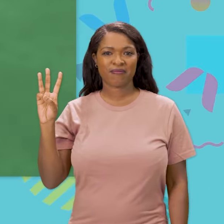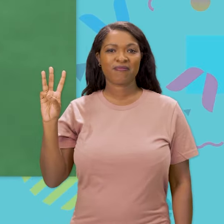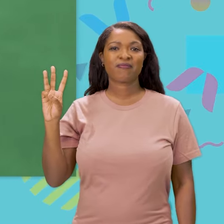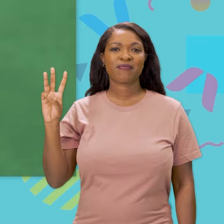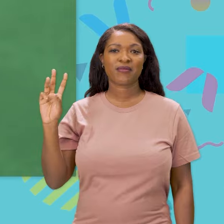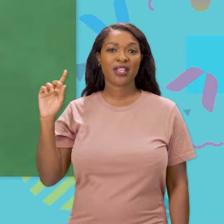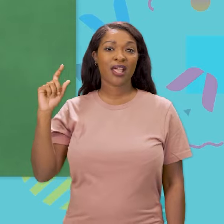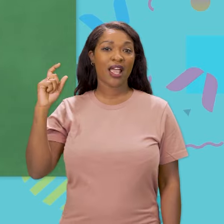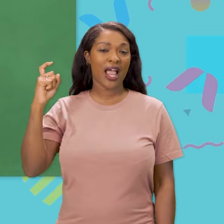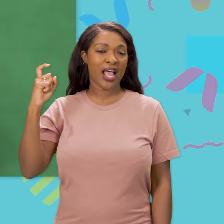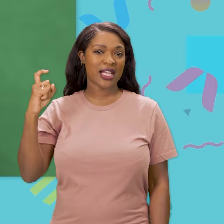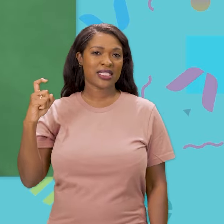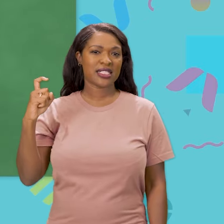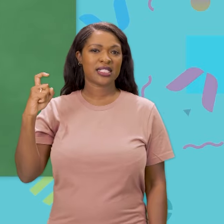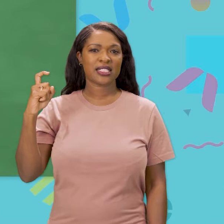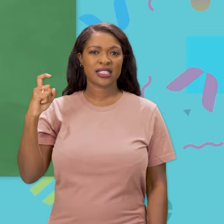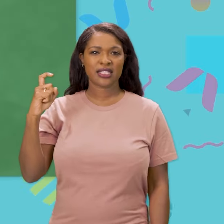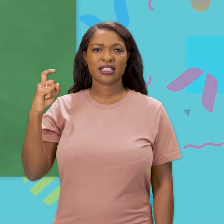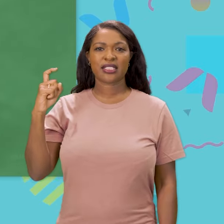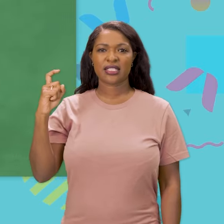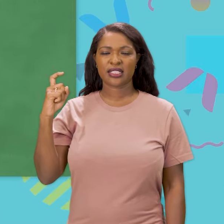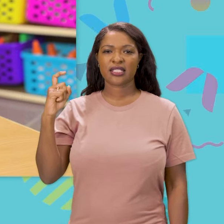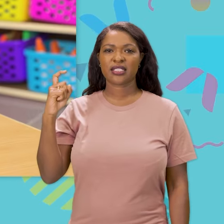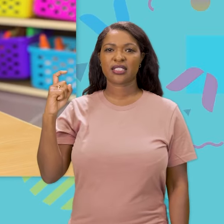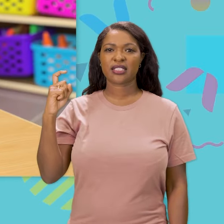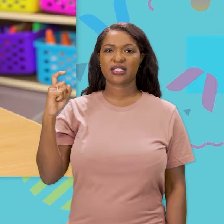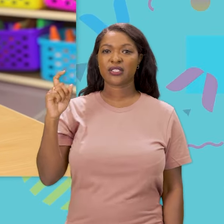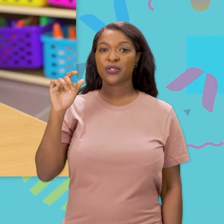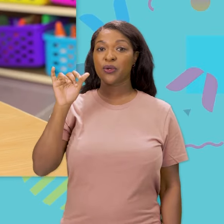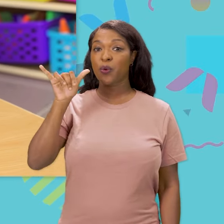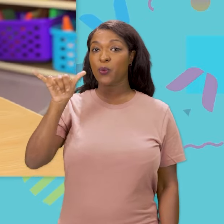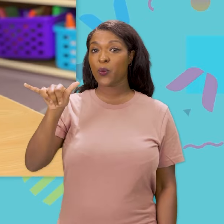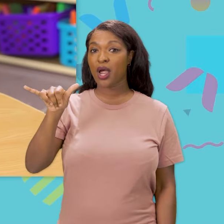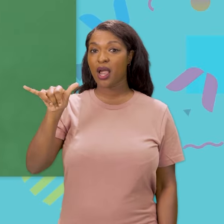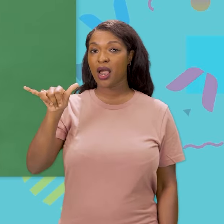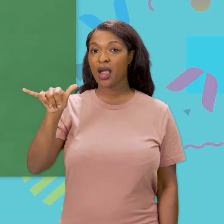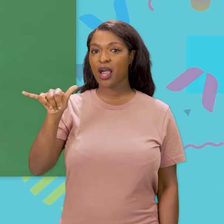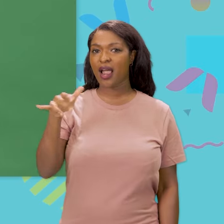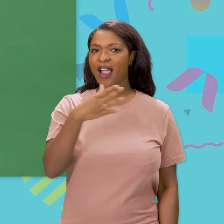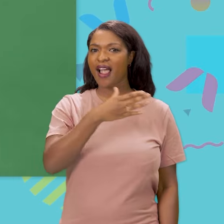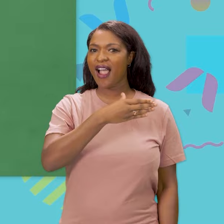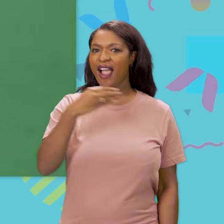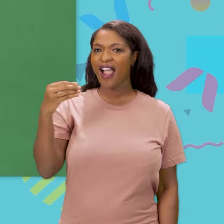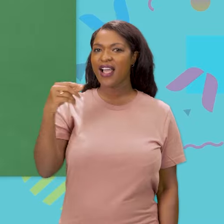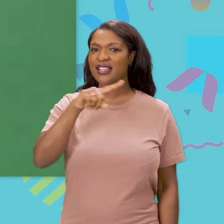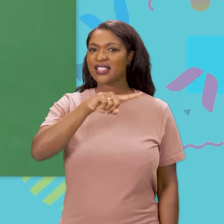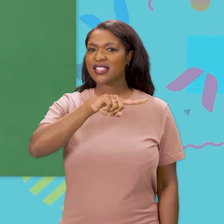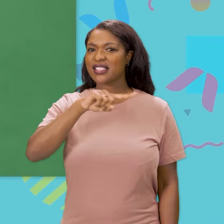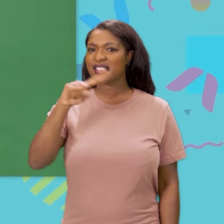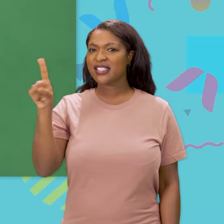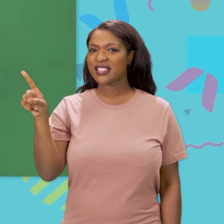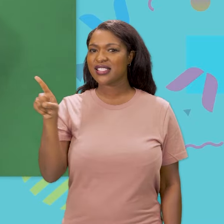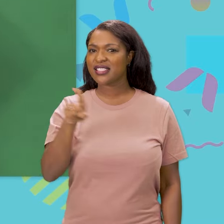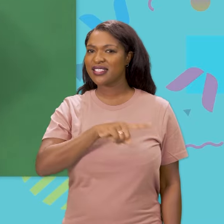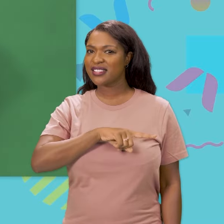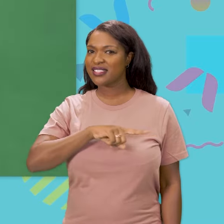X, Y, and